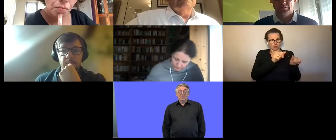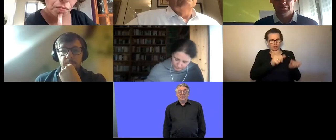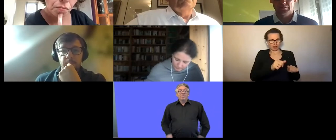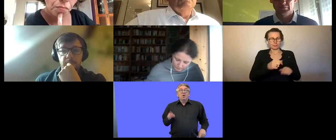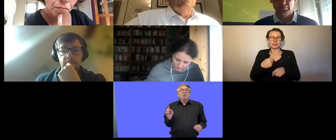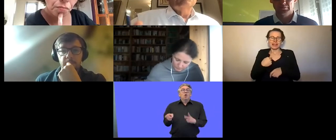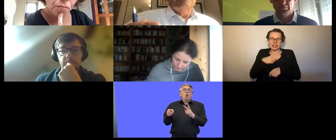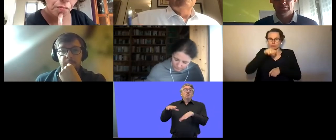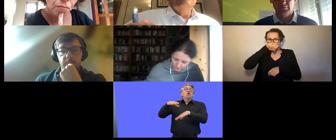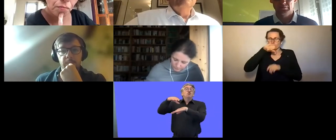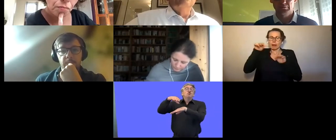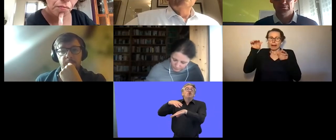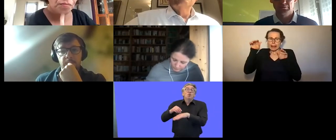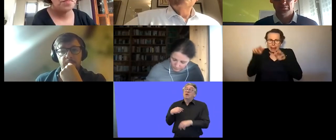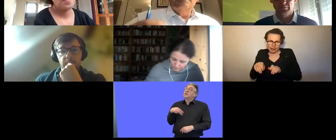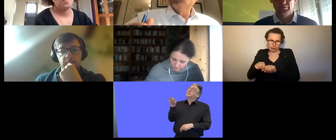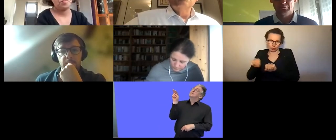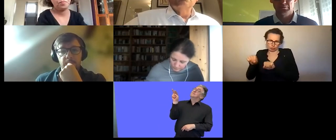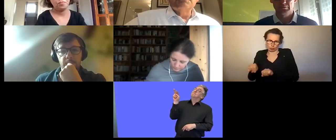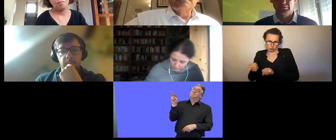advocate of small structures